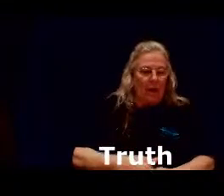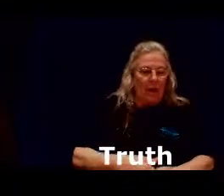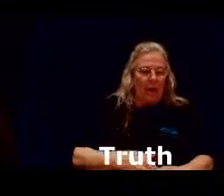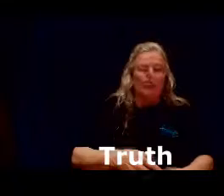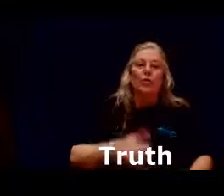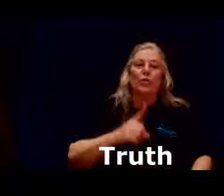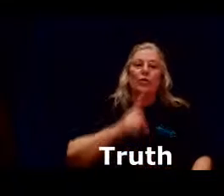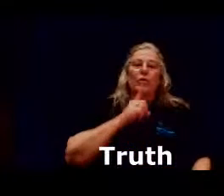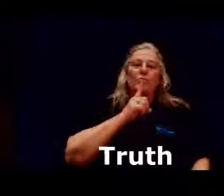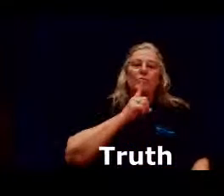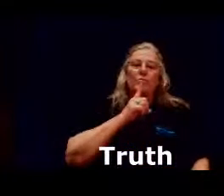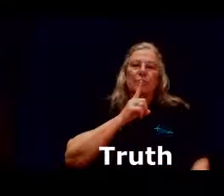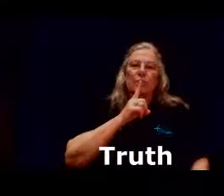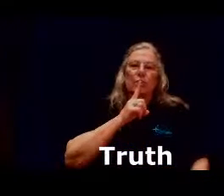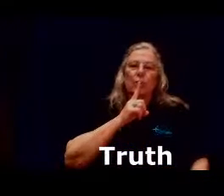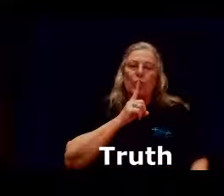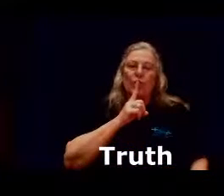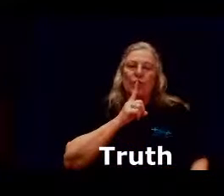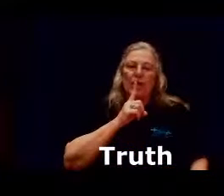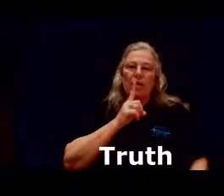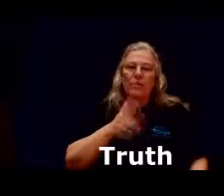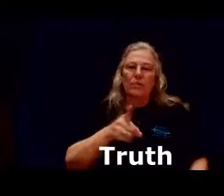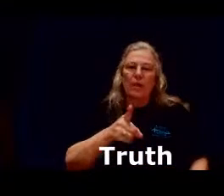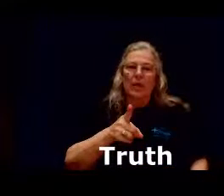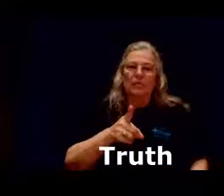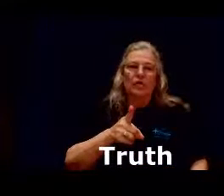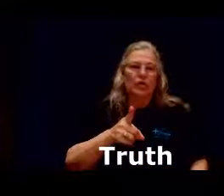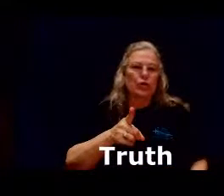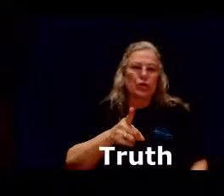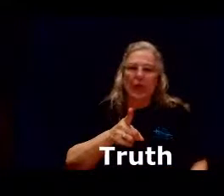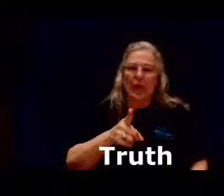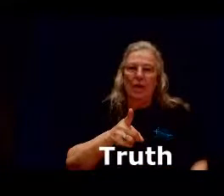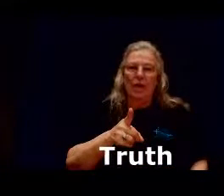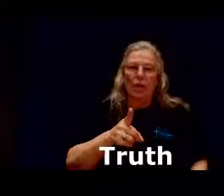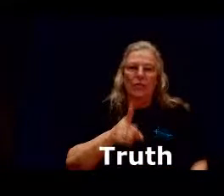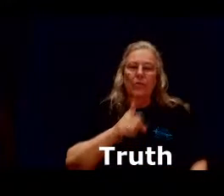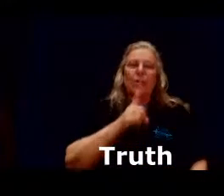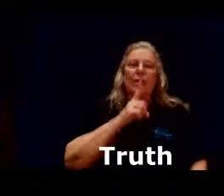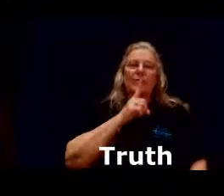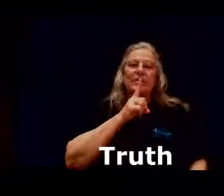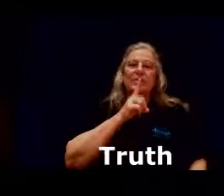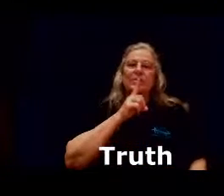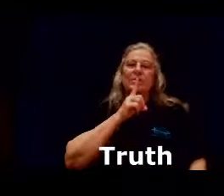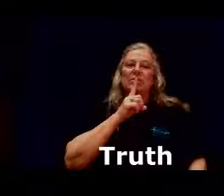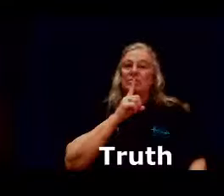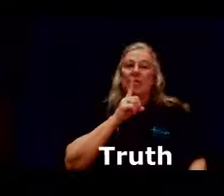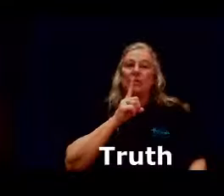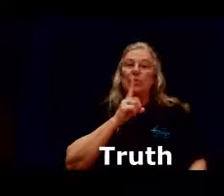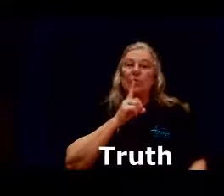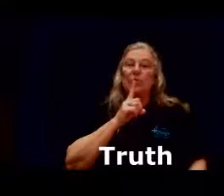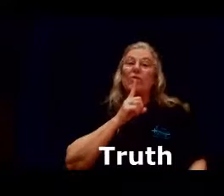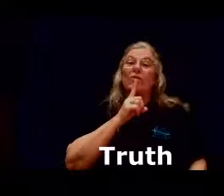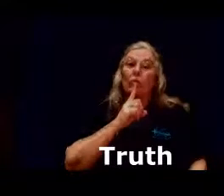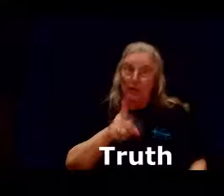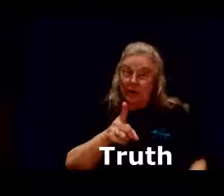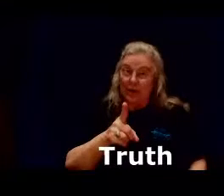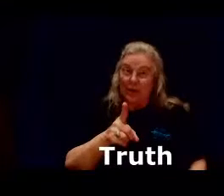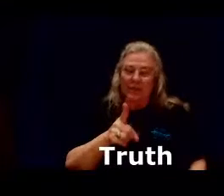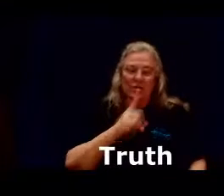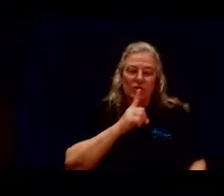truth your pointer finger comes straight out away from your lips it's not speaking with a fork tongue it's a